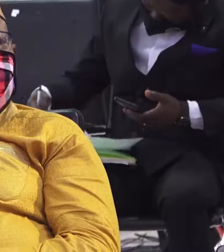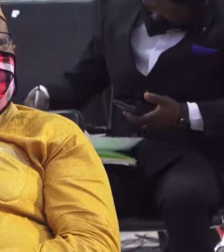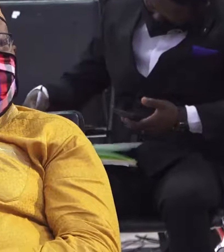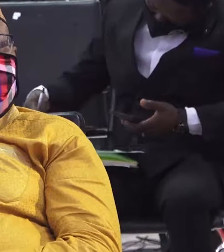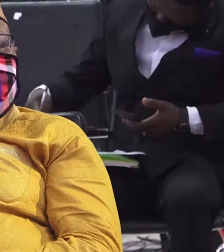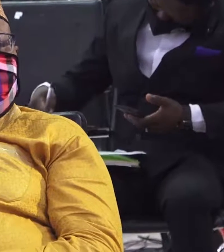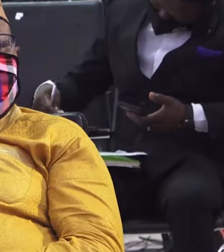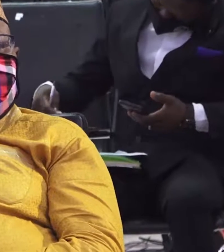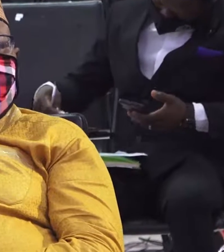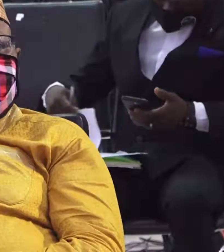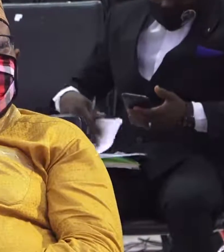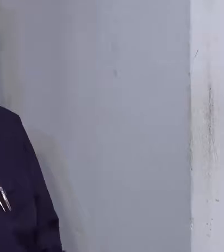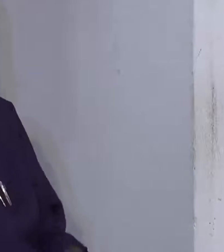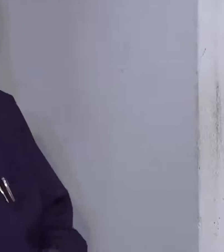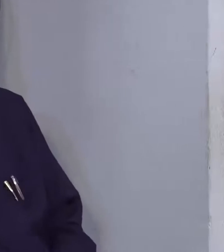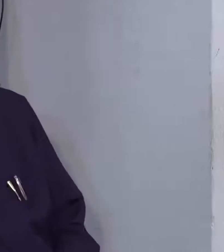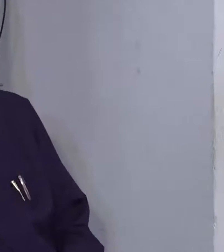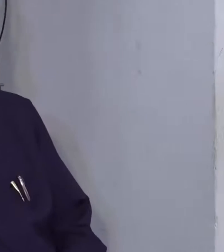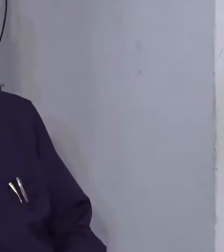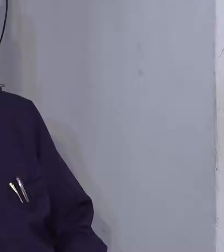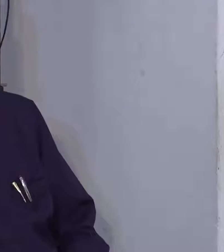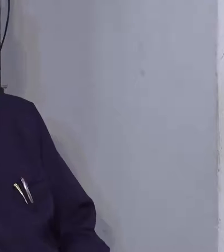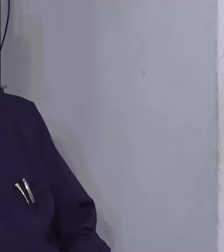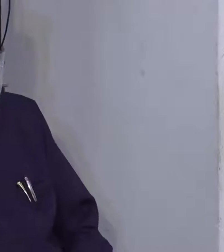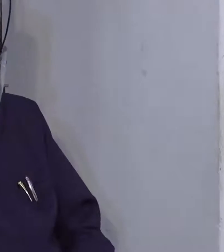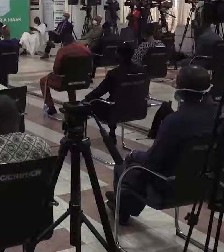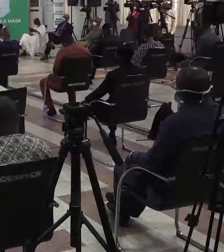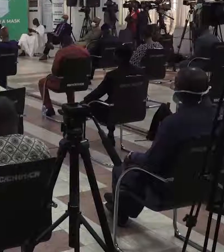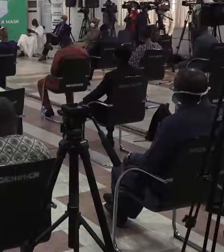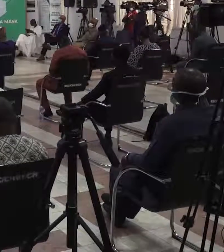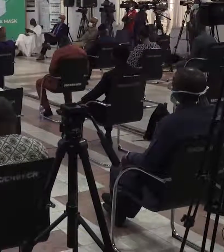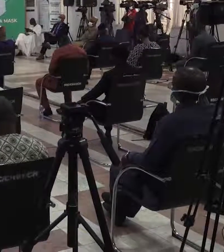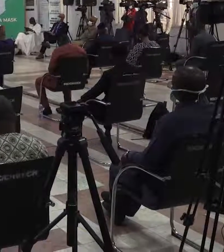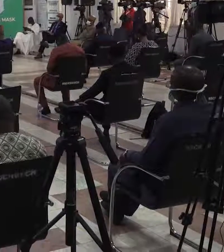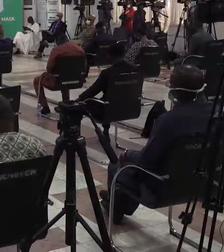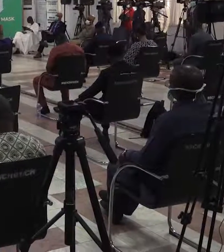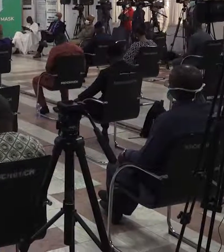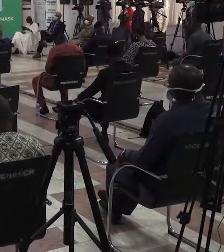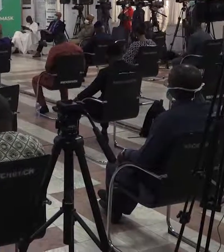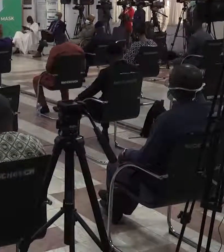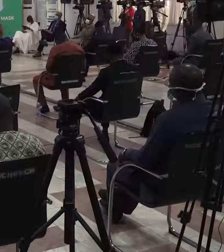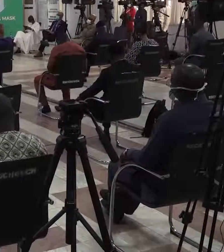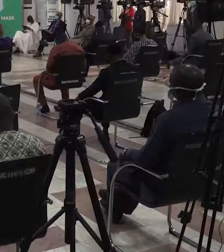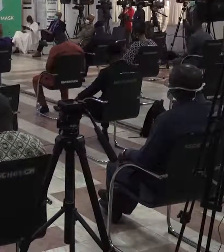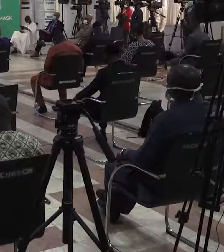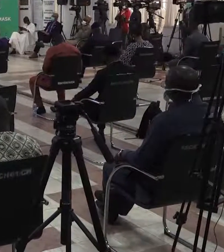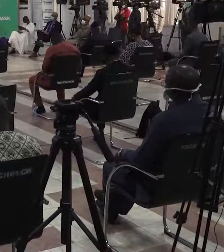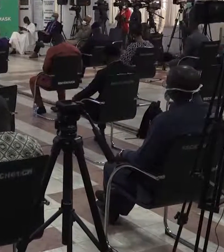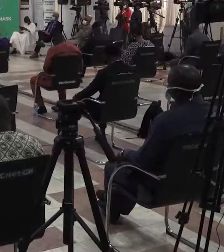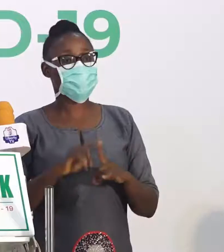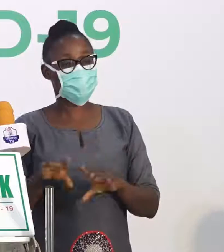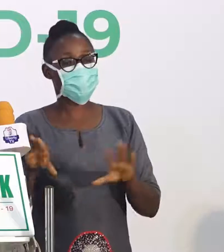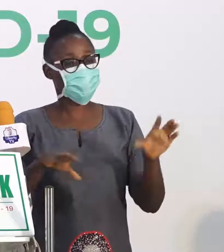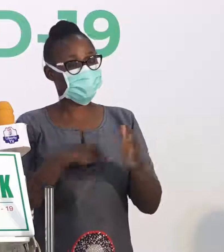activities will begin on Tuesday. The Minister of Environment disclosed this in Abuja at the briefing of the Presidential Task Force on COVID